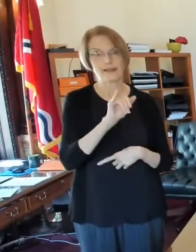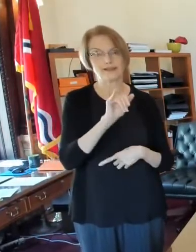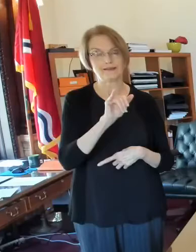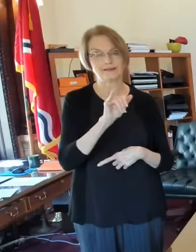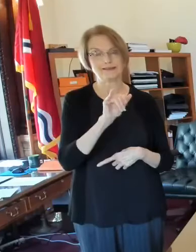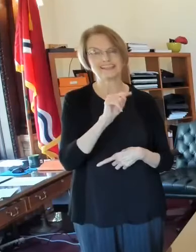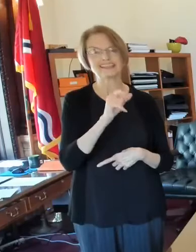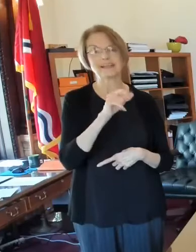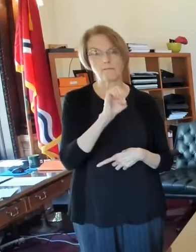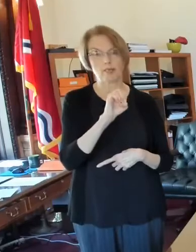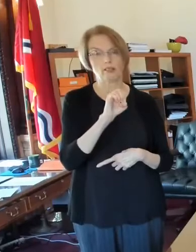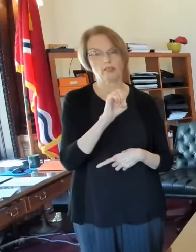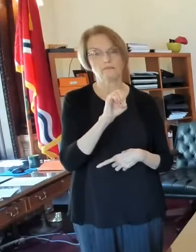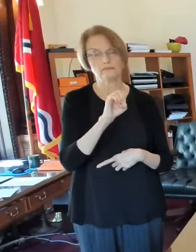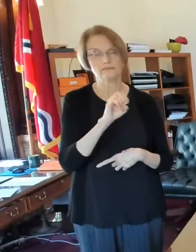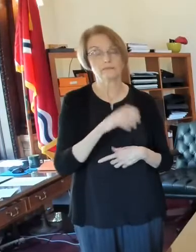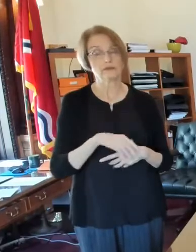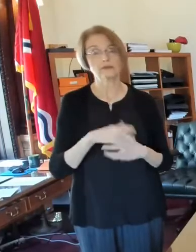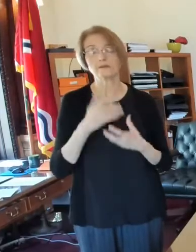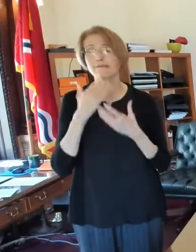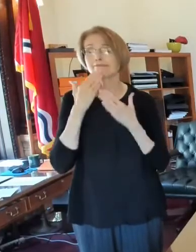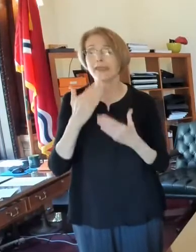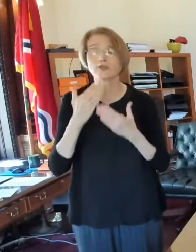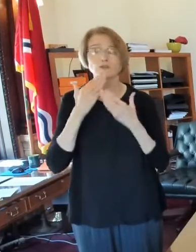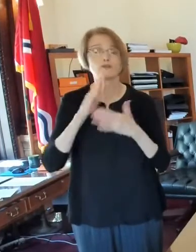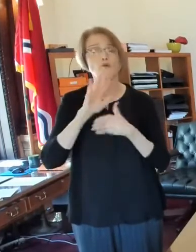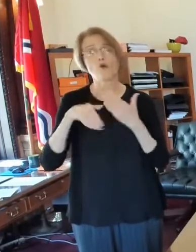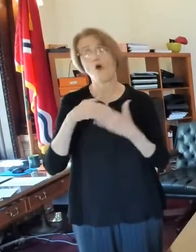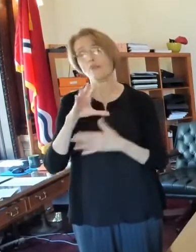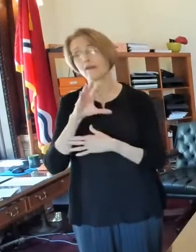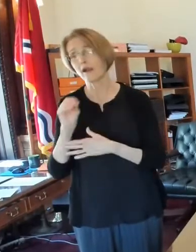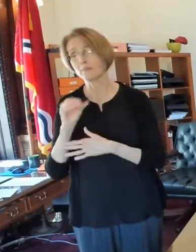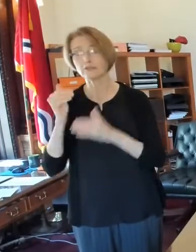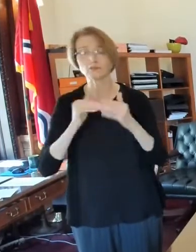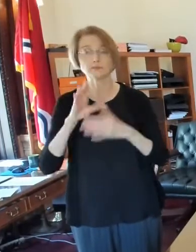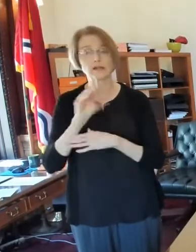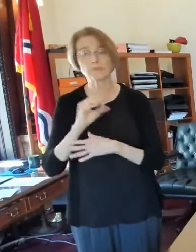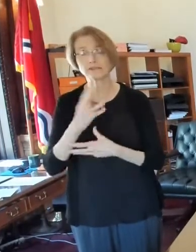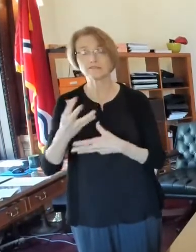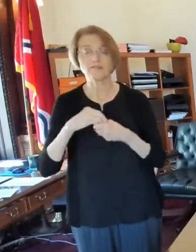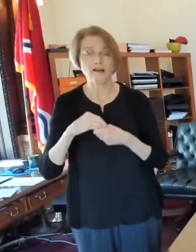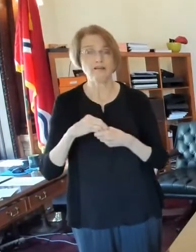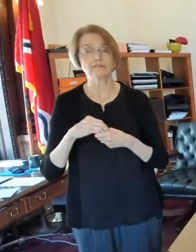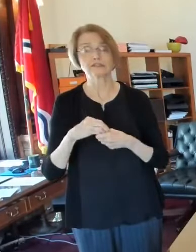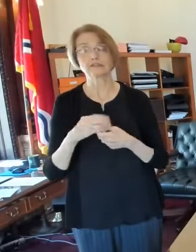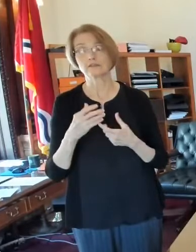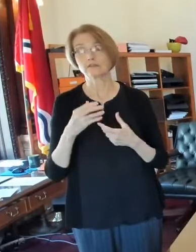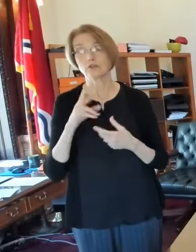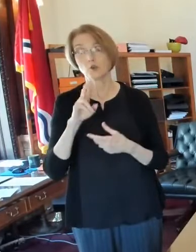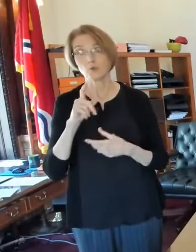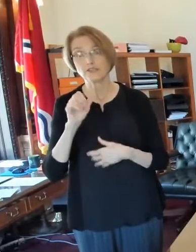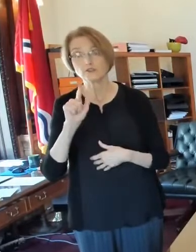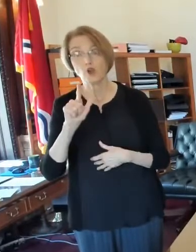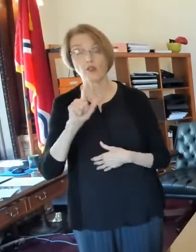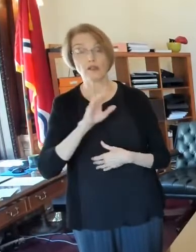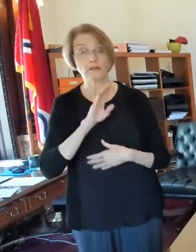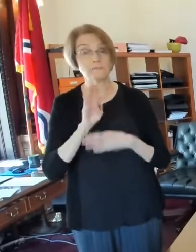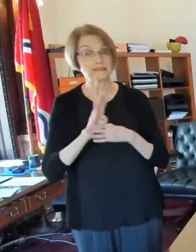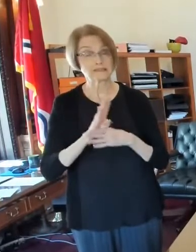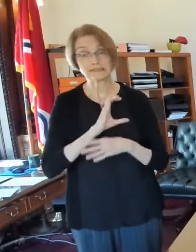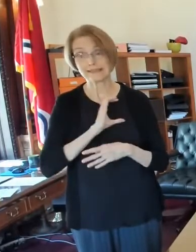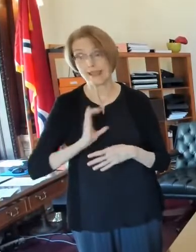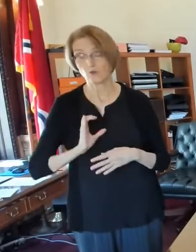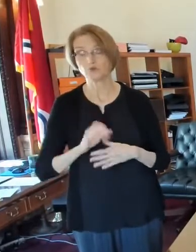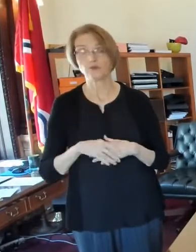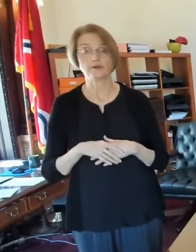you to all the companies that are involved, all the construction companies that are involved, to the regional business council, to,